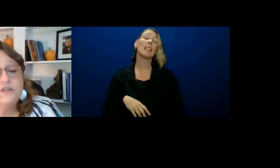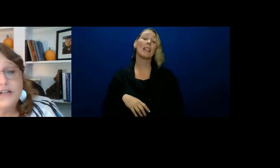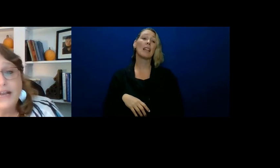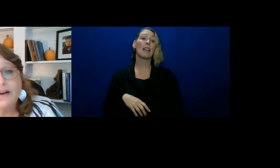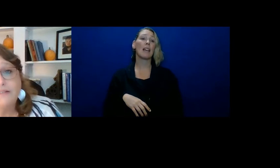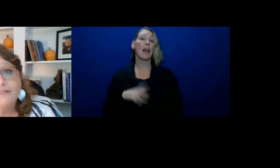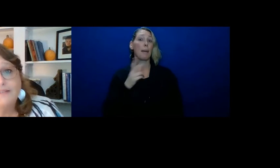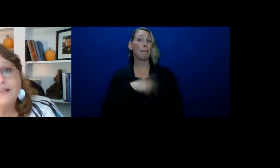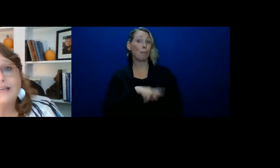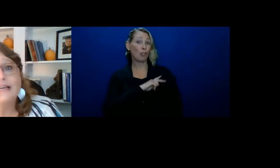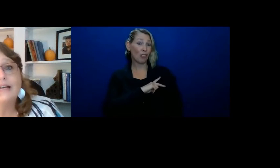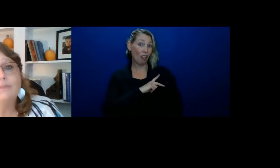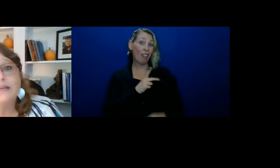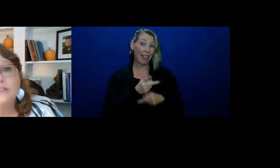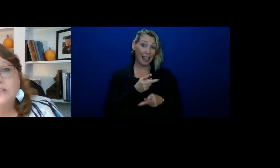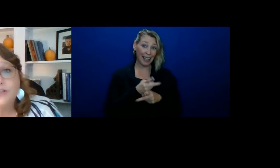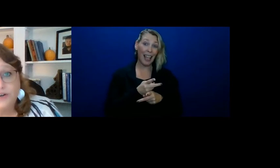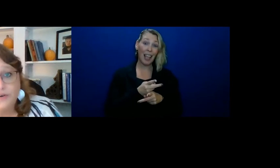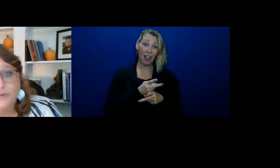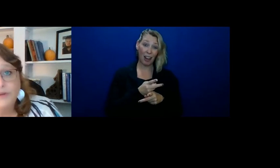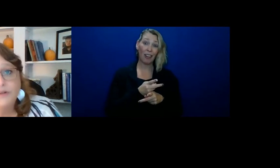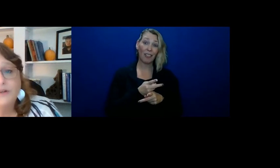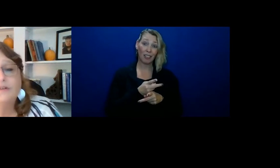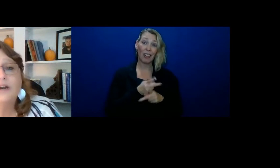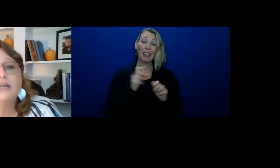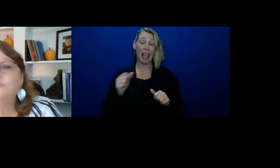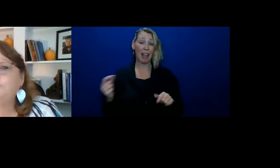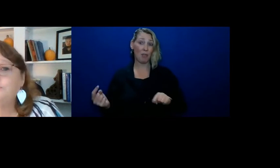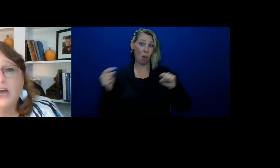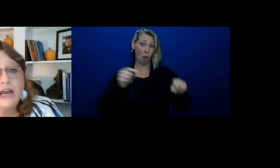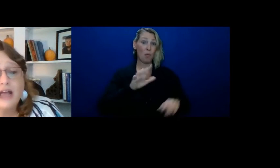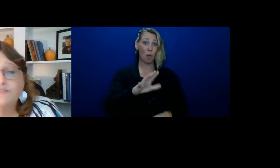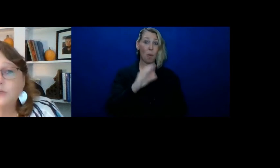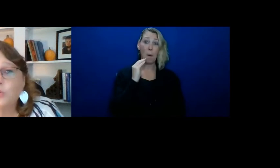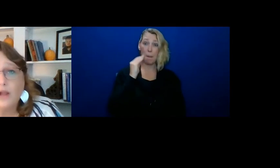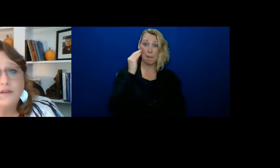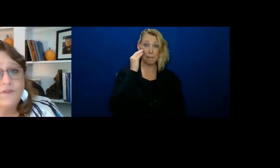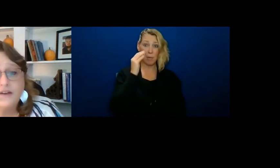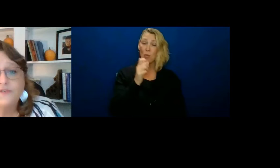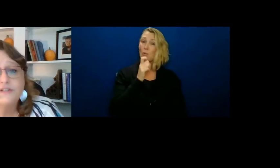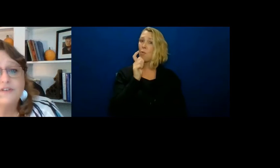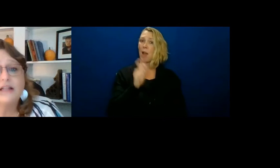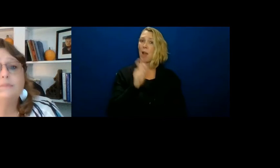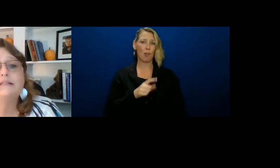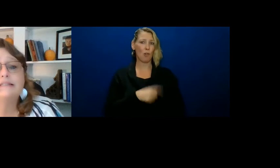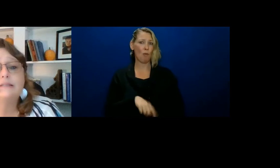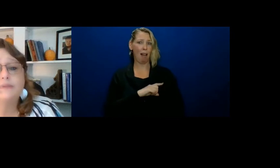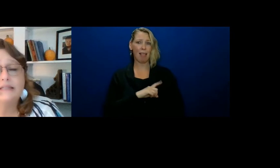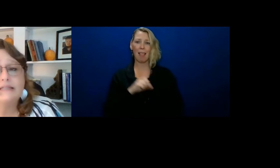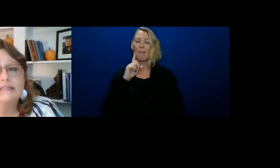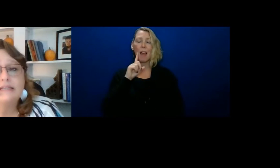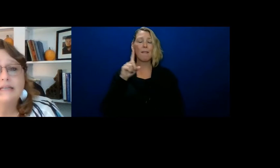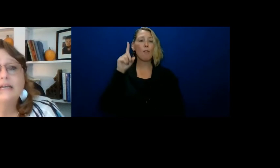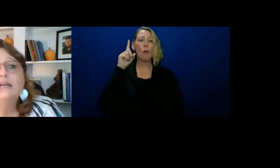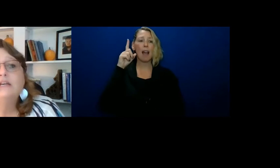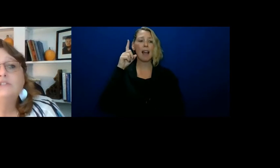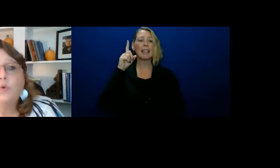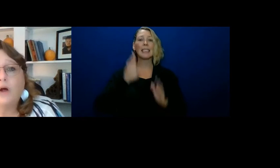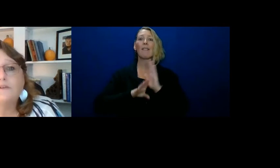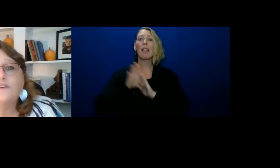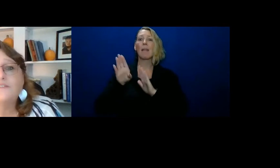is personal care that can come into your home, right? You do not have to qualify for developmental disabilities